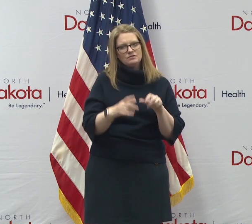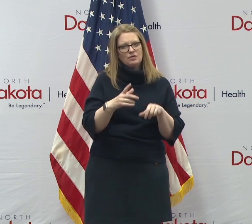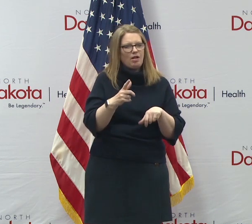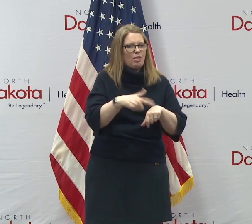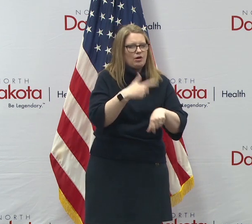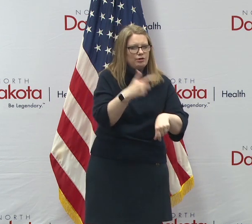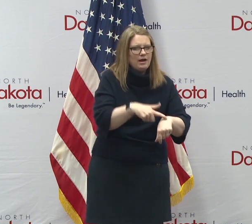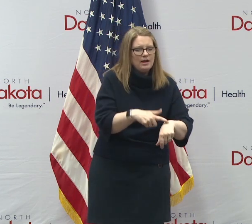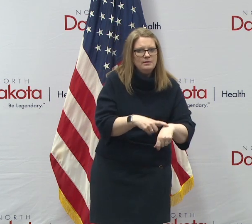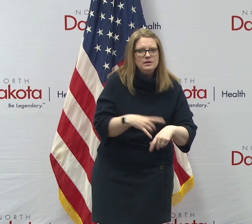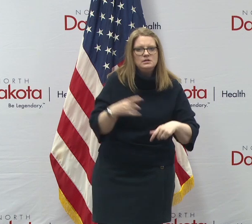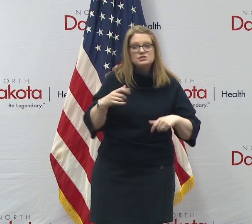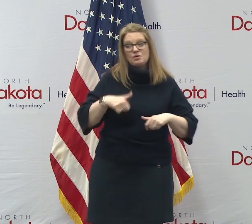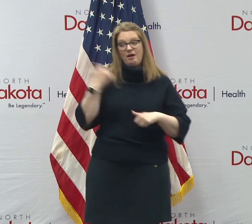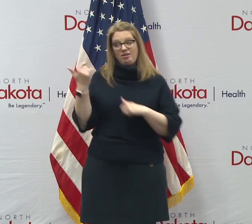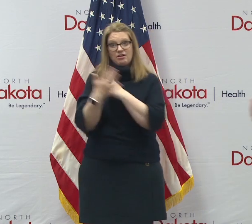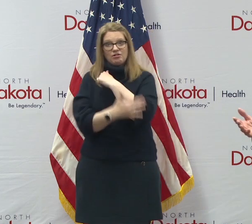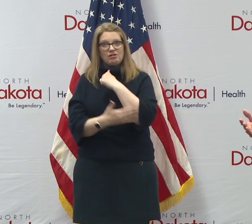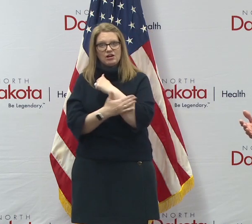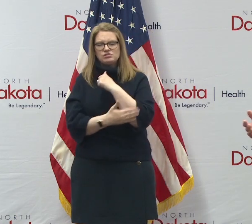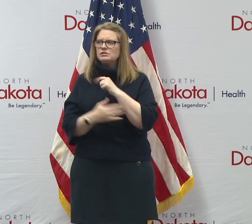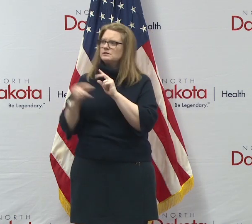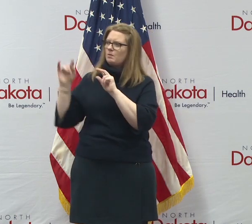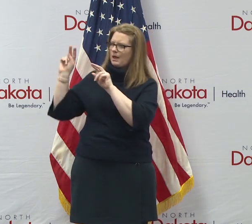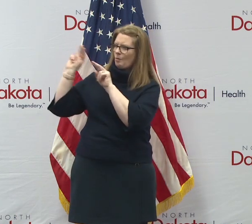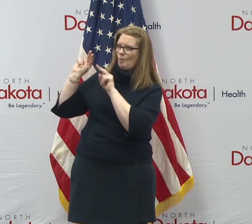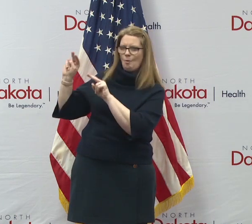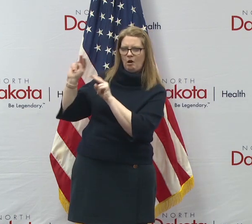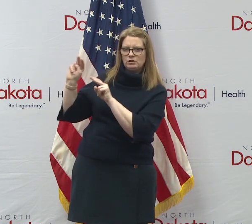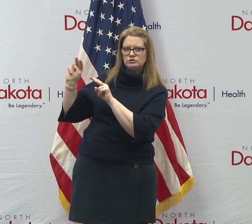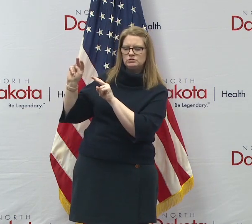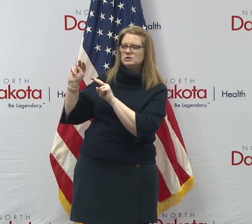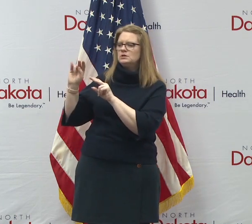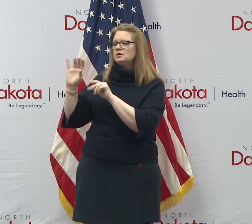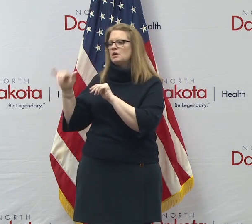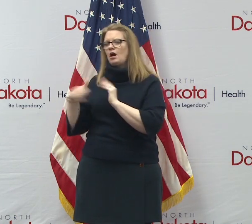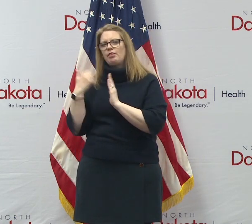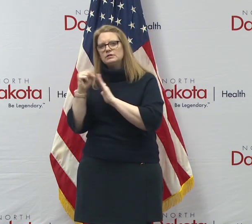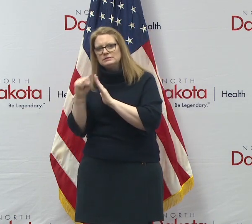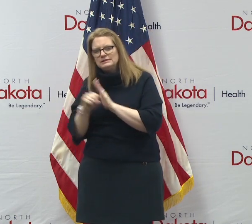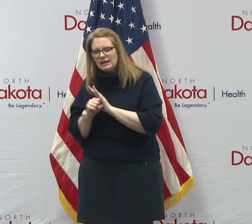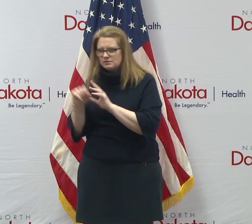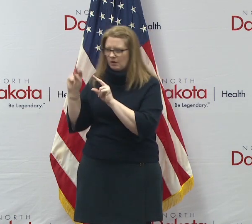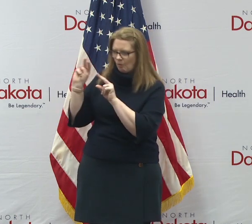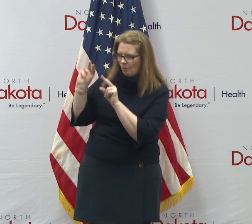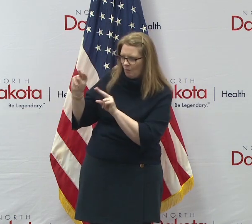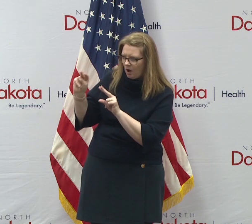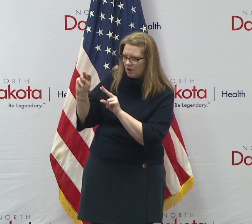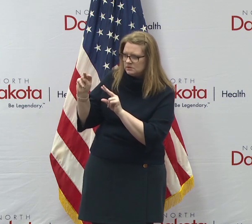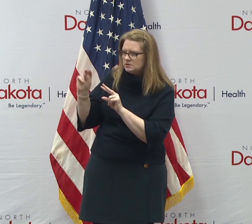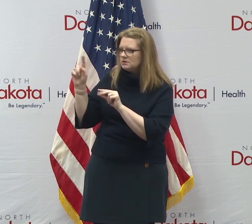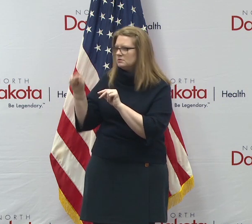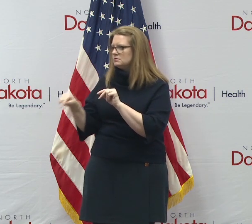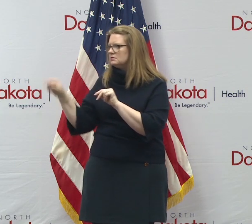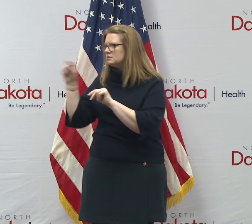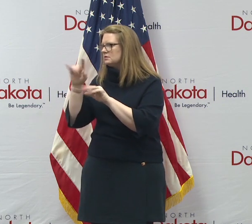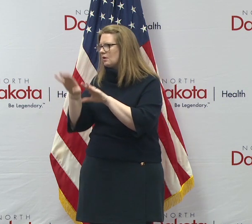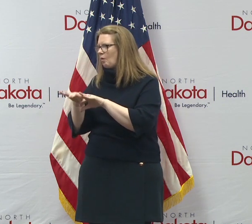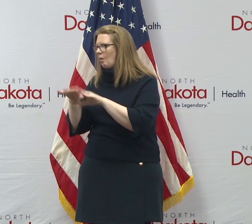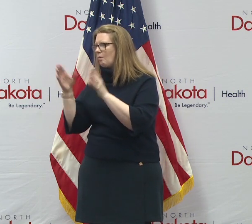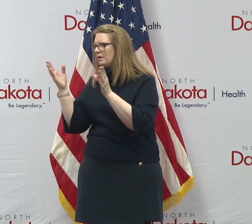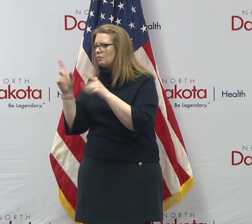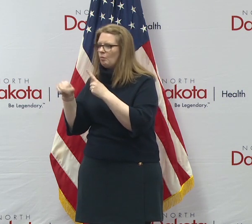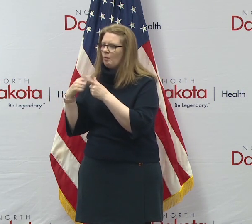and how they're working through their reopening. We'll be able to look at other states, uh, in terms of when they're able to reopen and